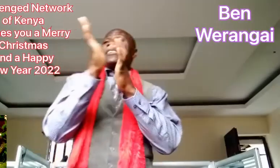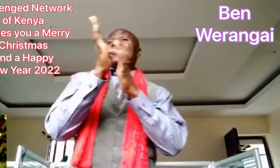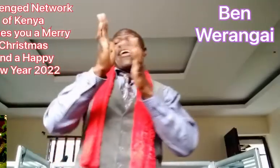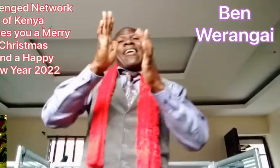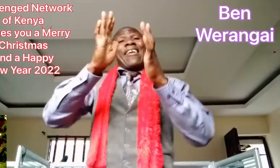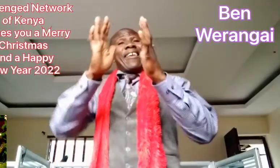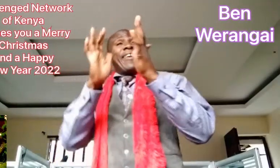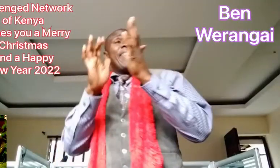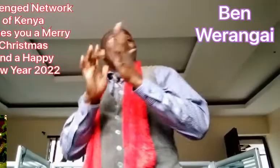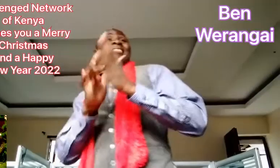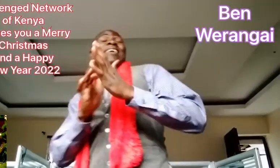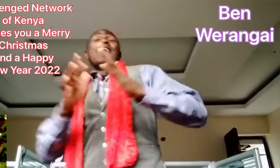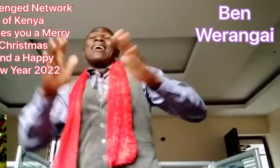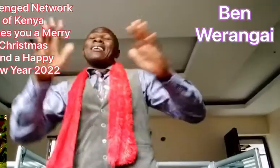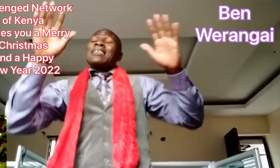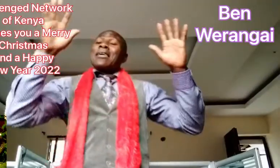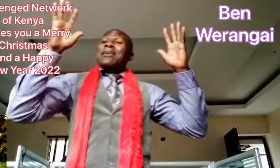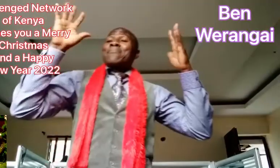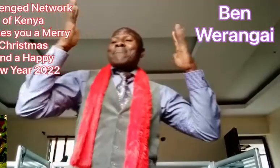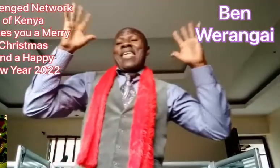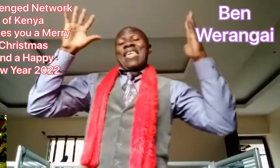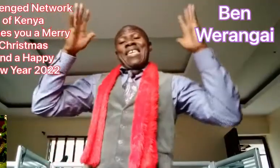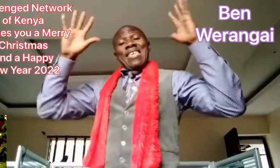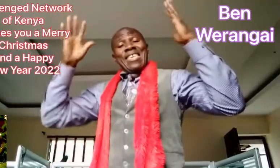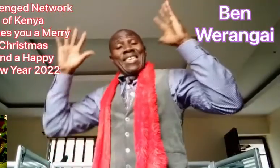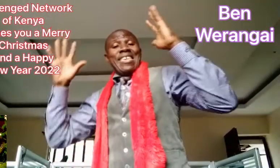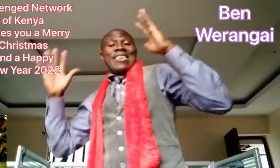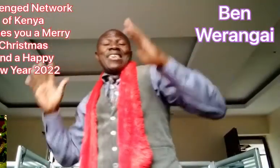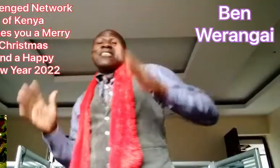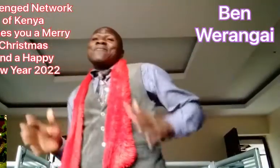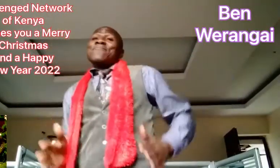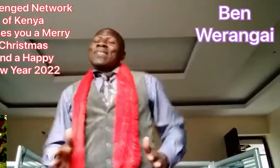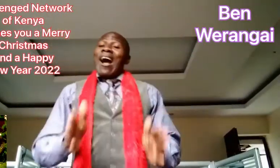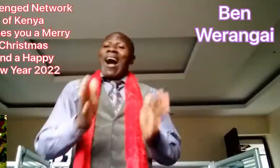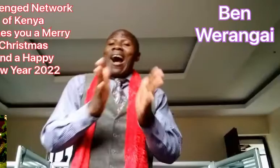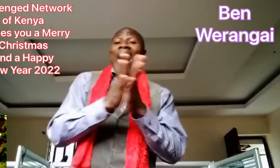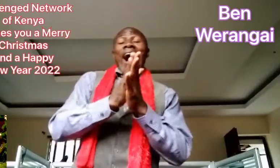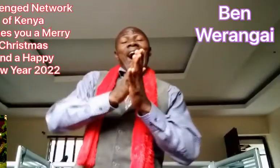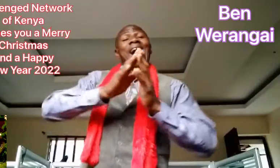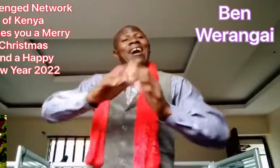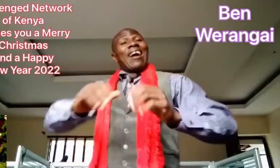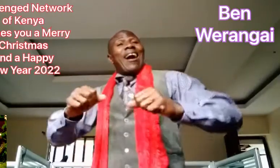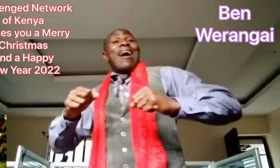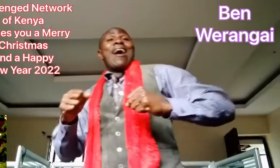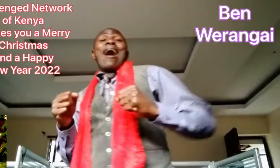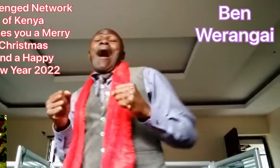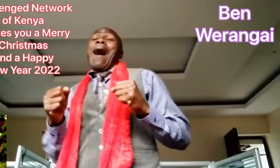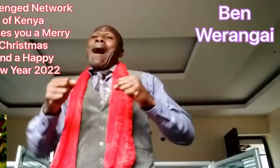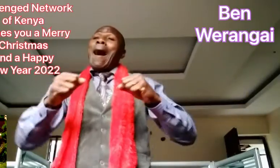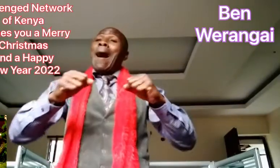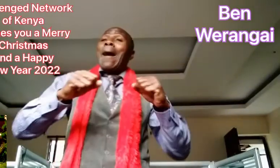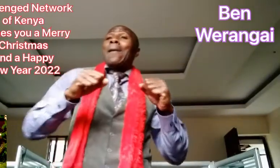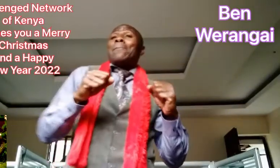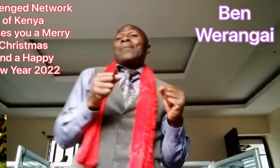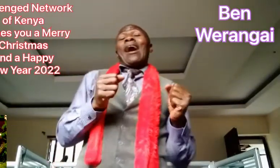Christmas and a